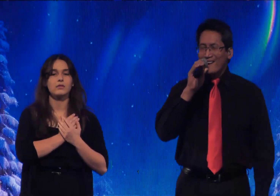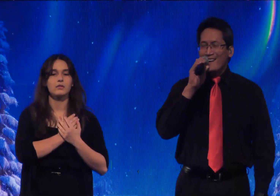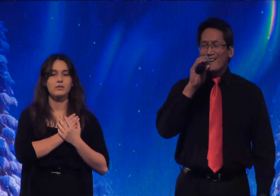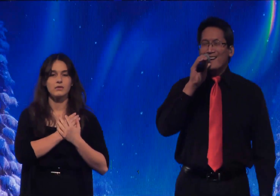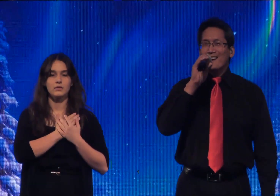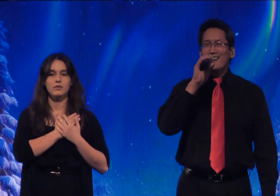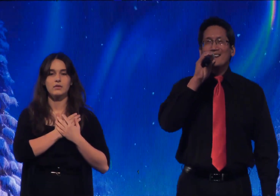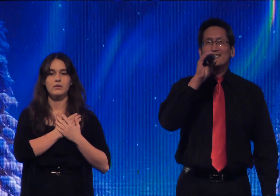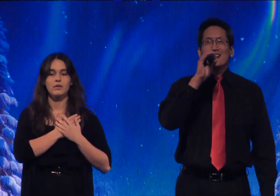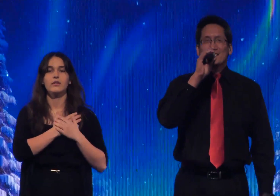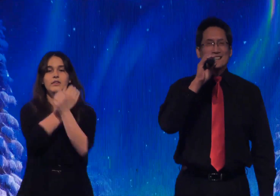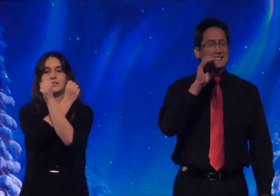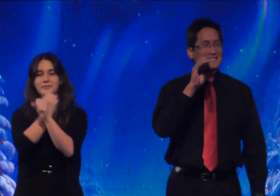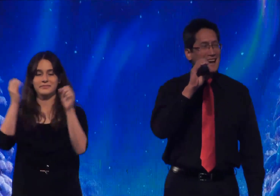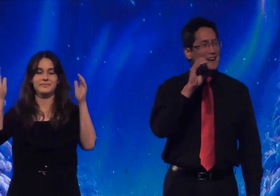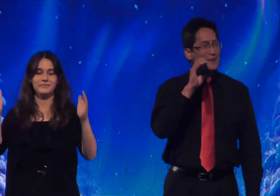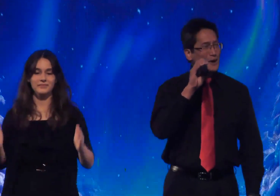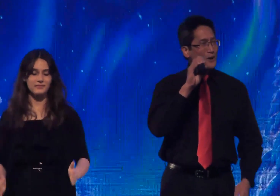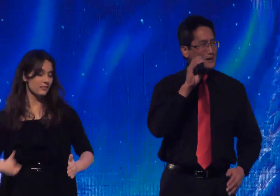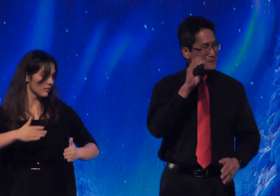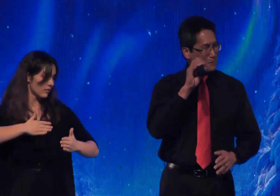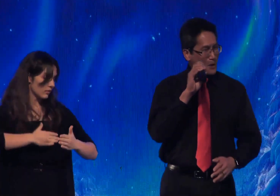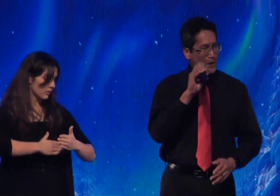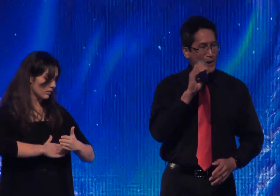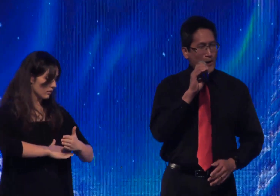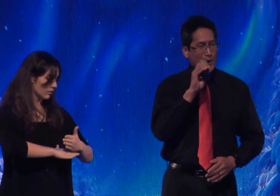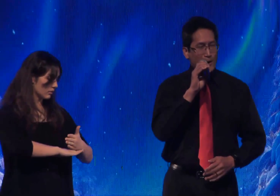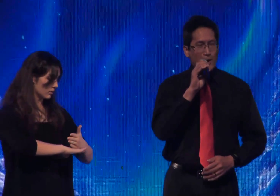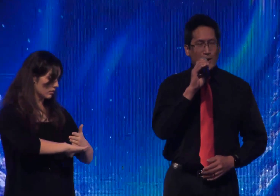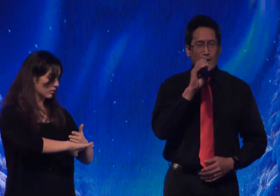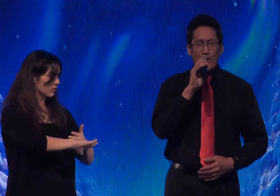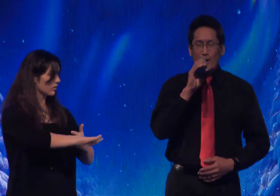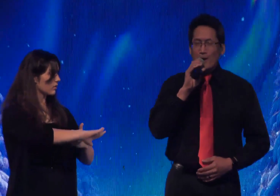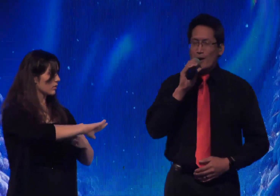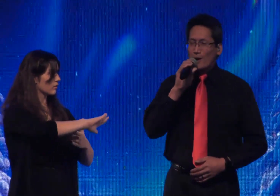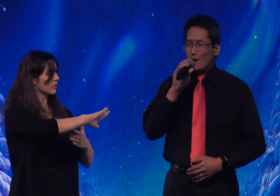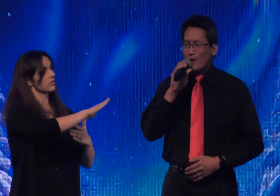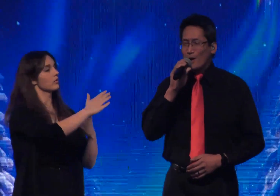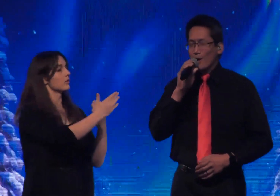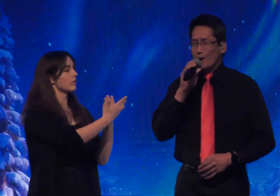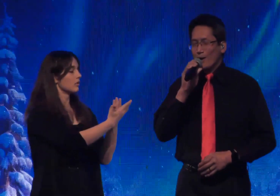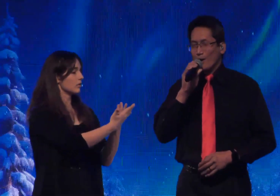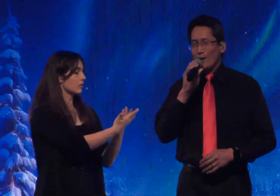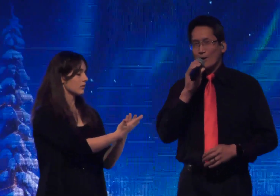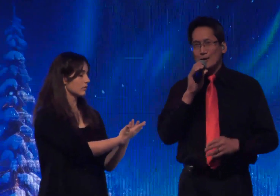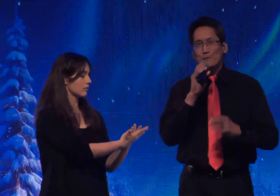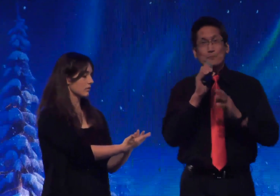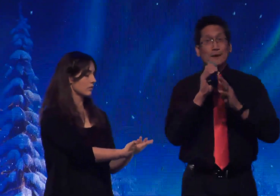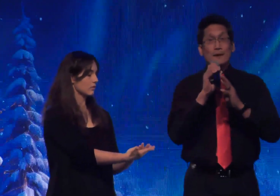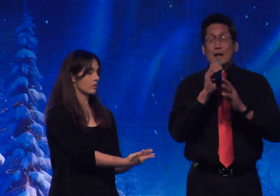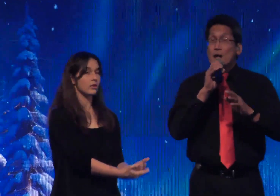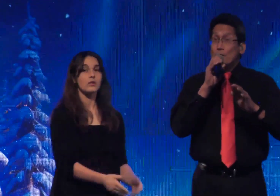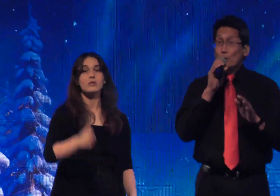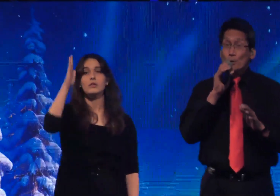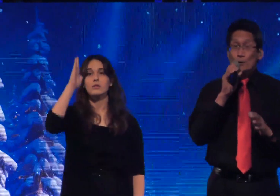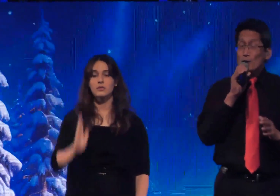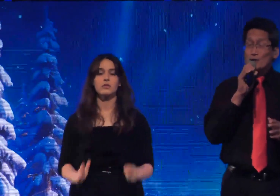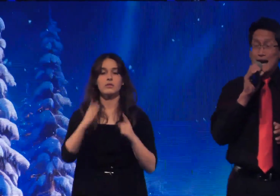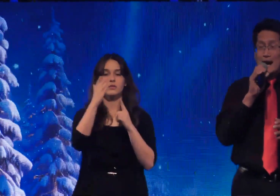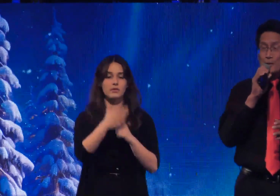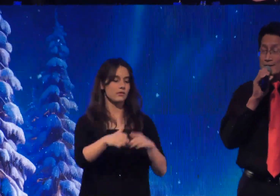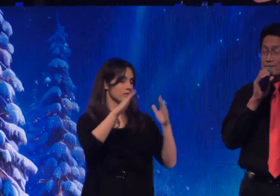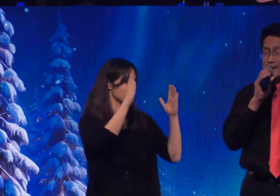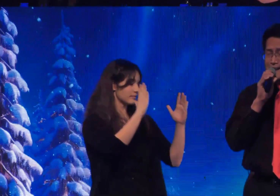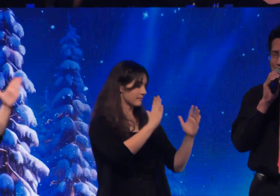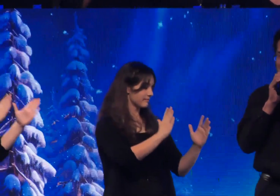The Hush of the Year The